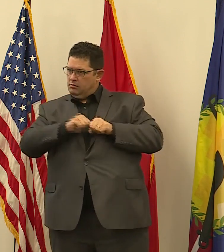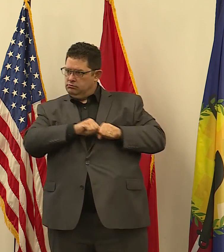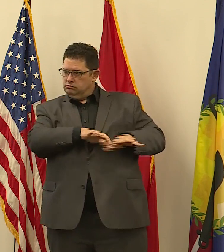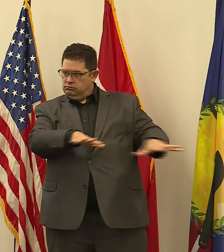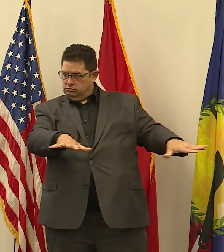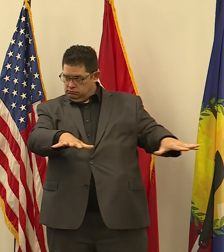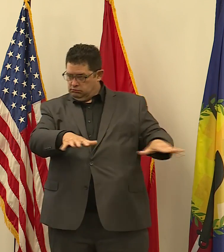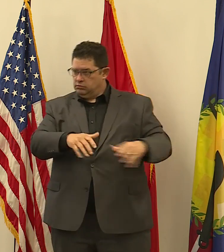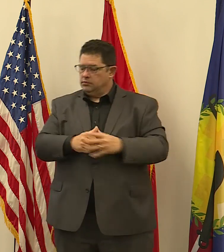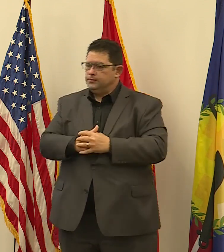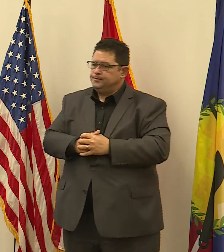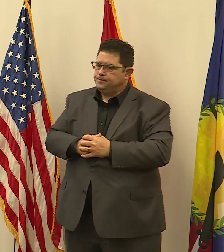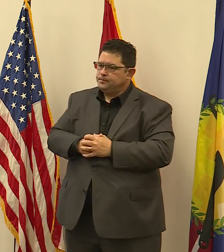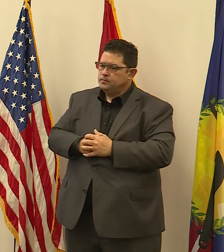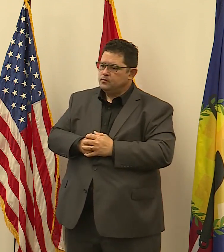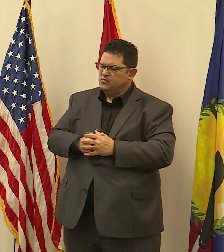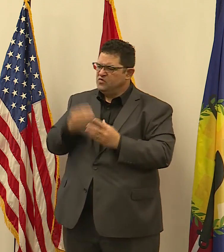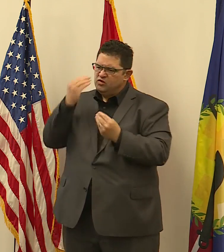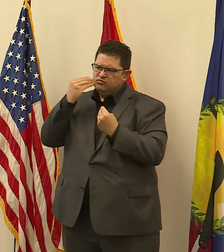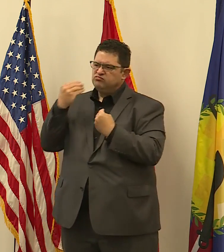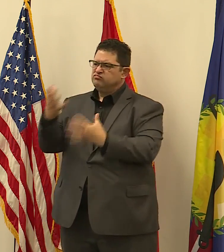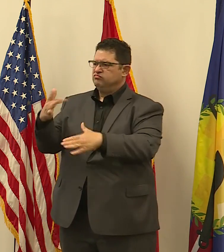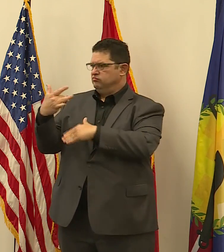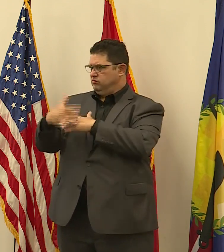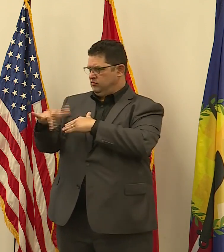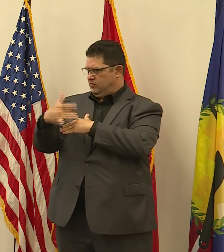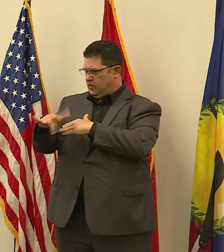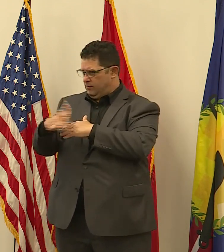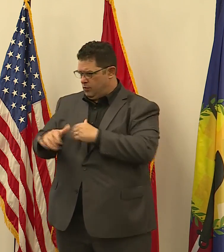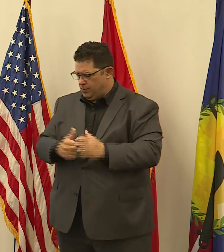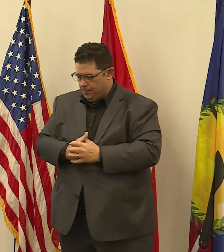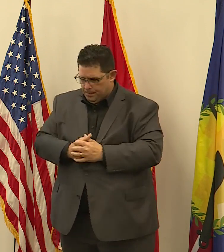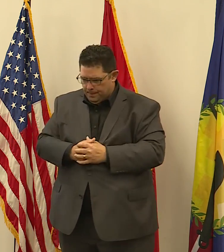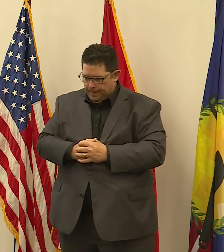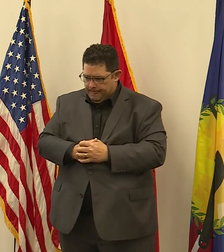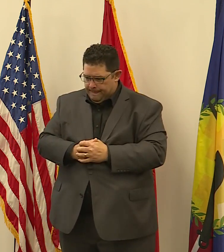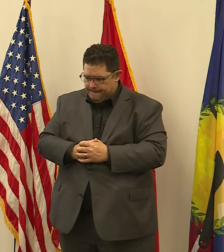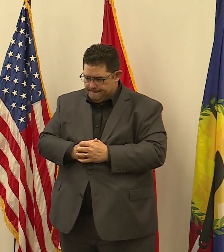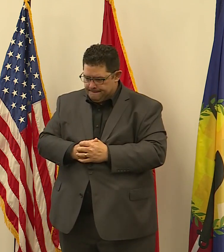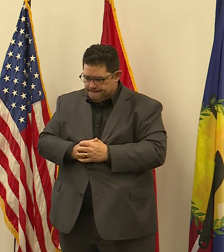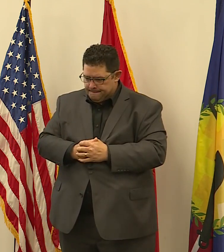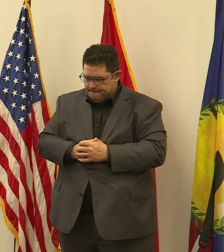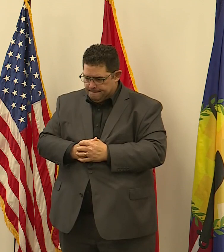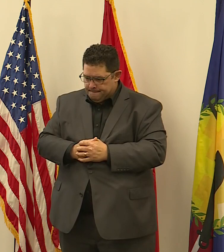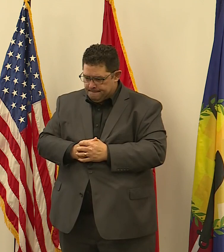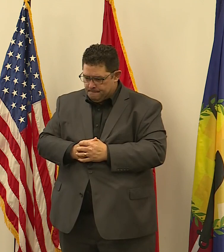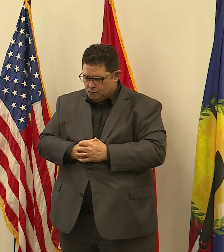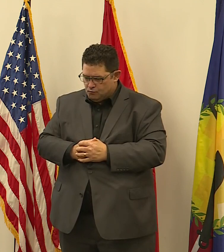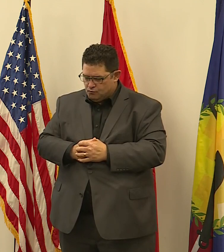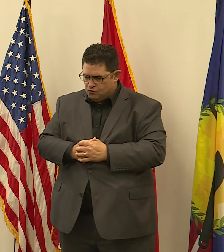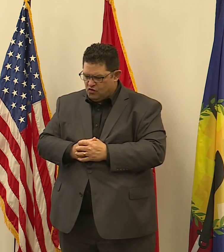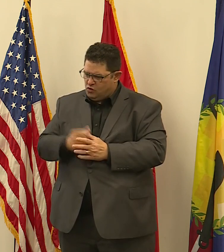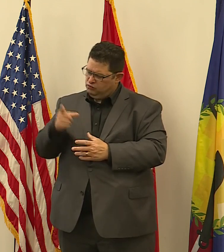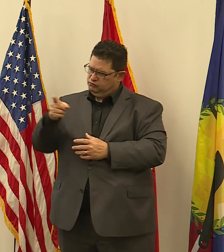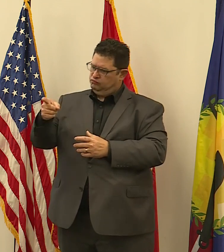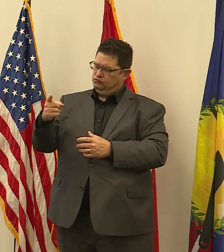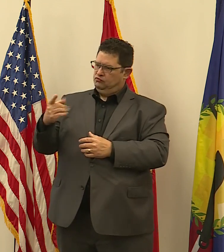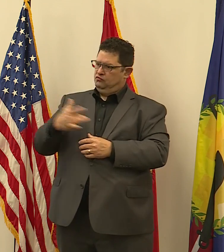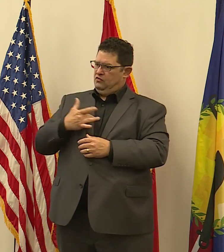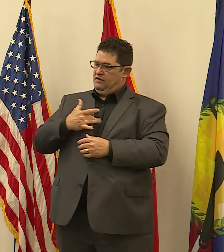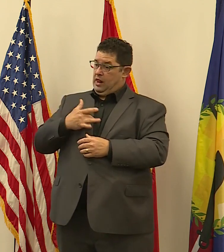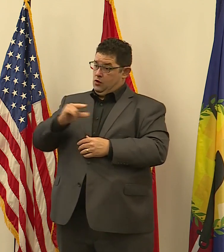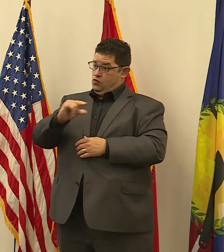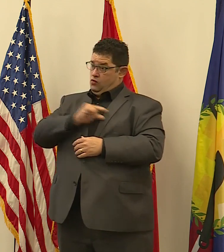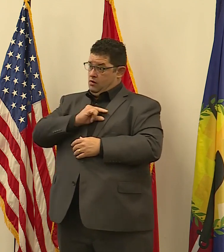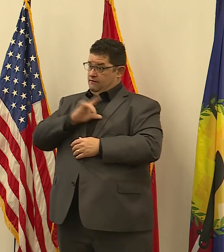passing the coronavirus on to close contact family members. So if you believe that you may qualify, please